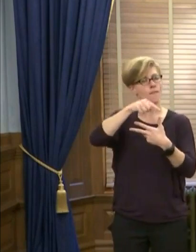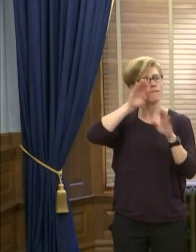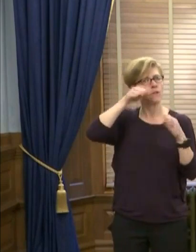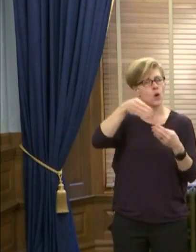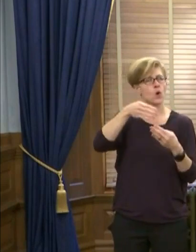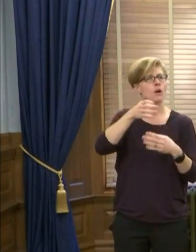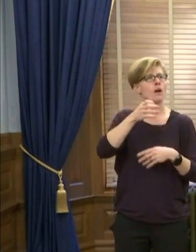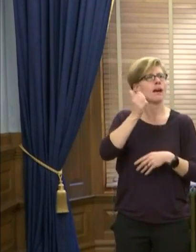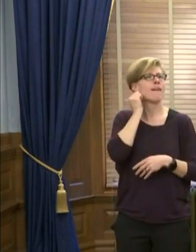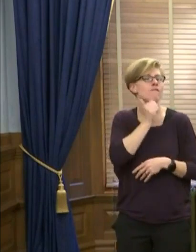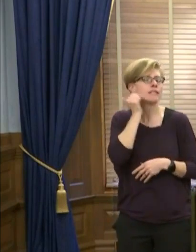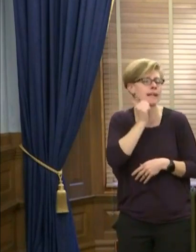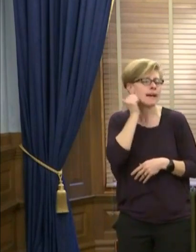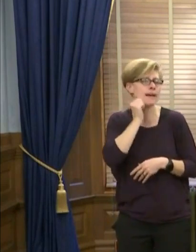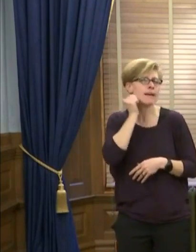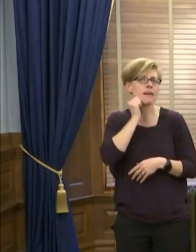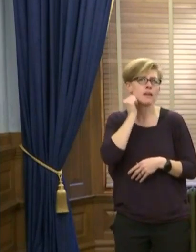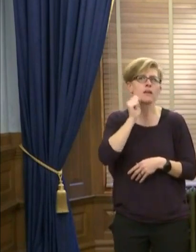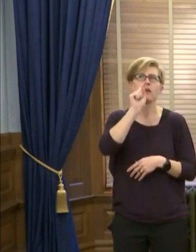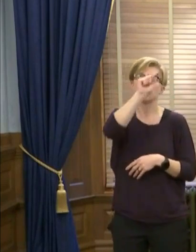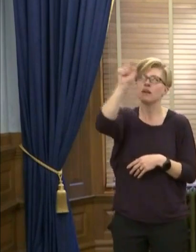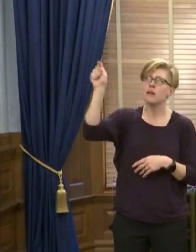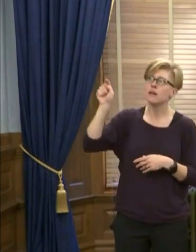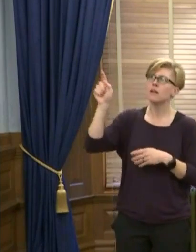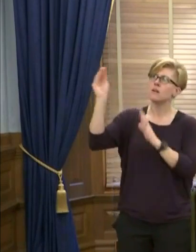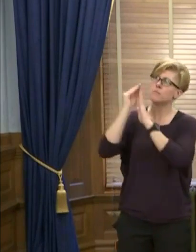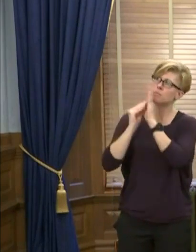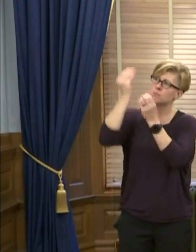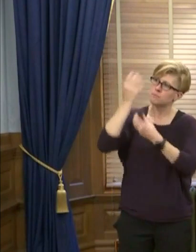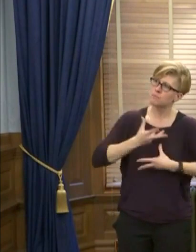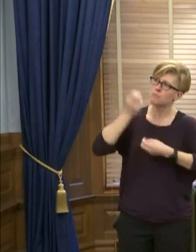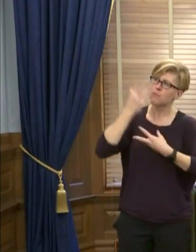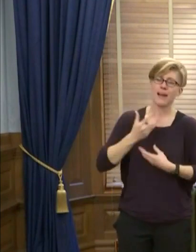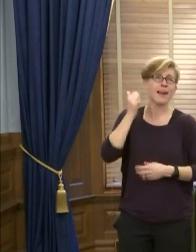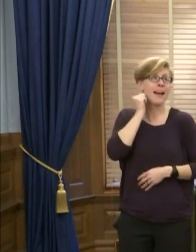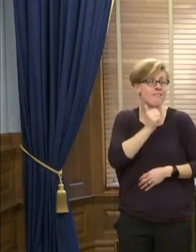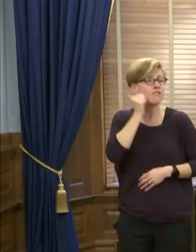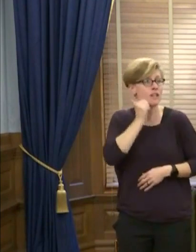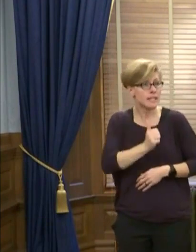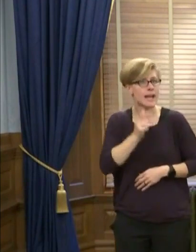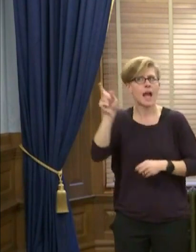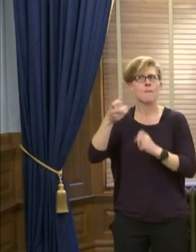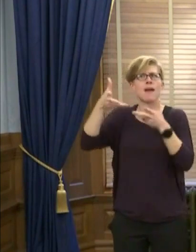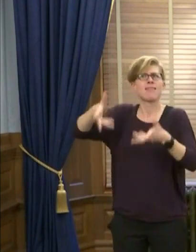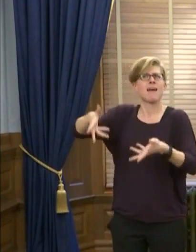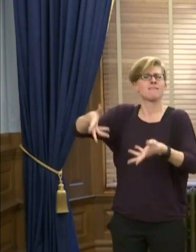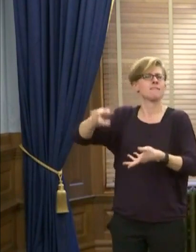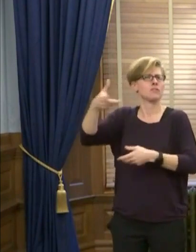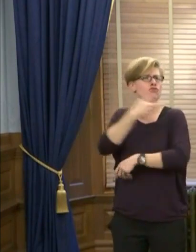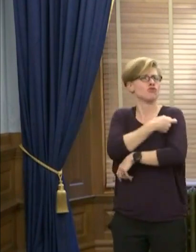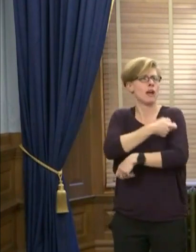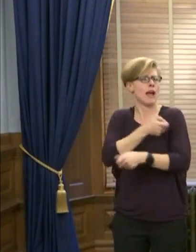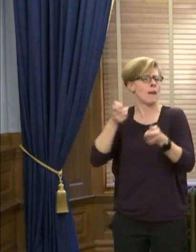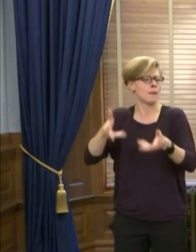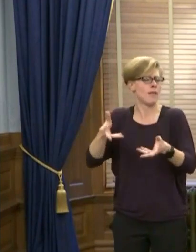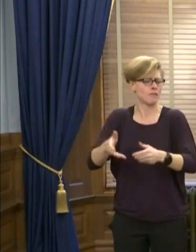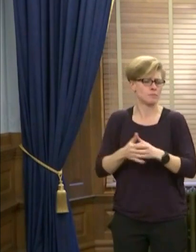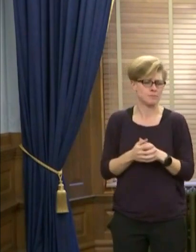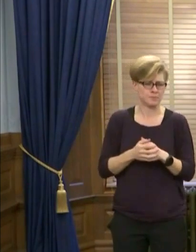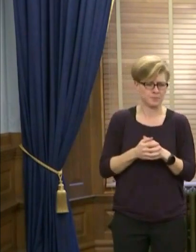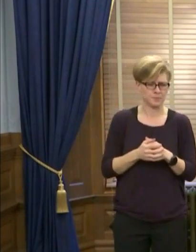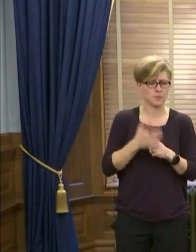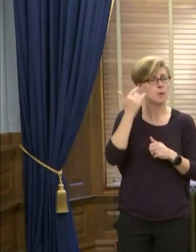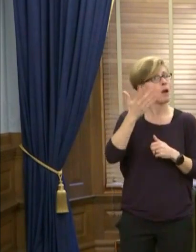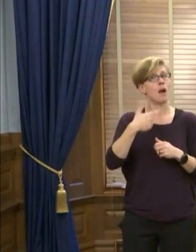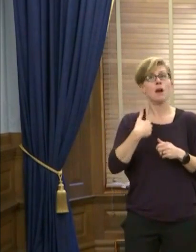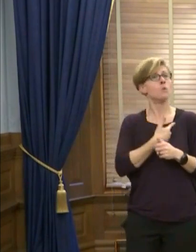find out from every vaccinating site every day how much they have in inventory. Because the question really is how much is in